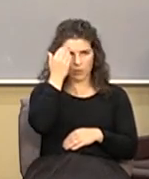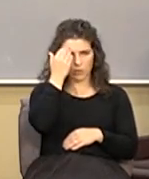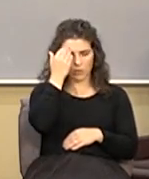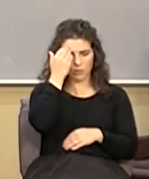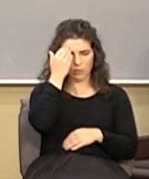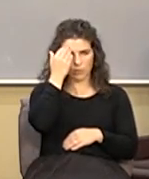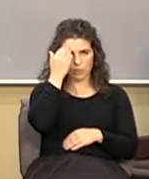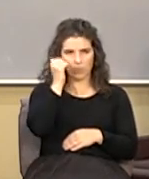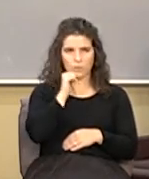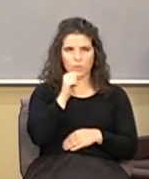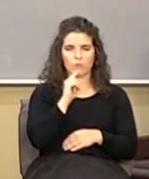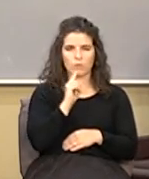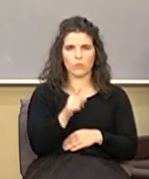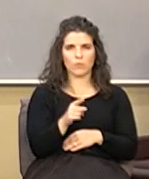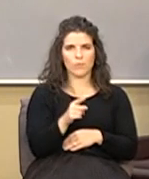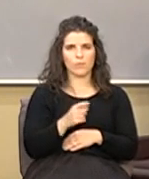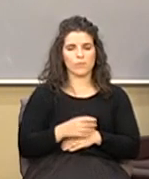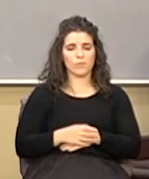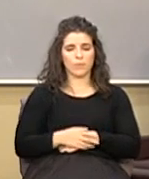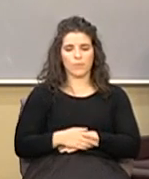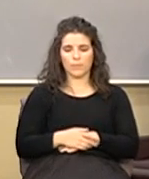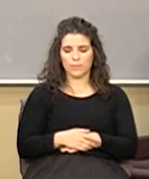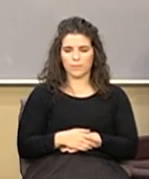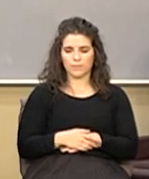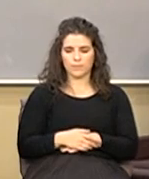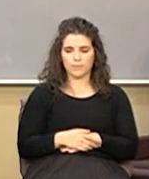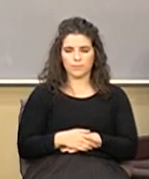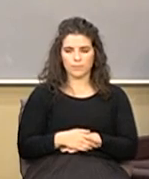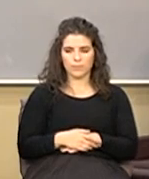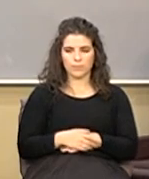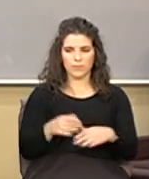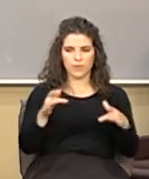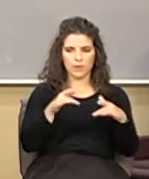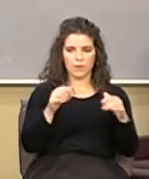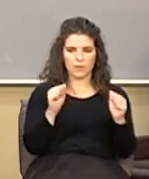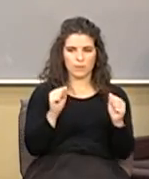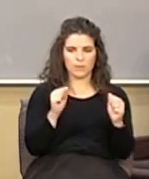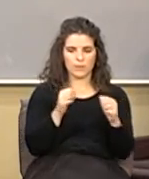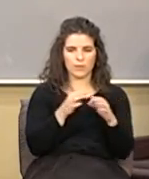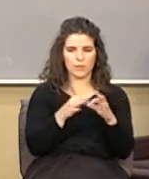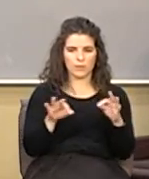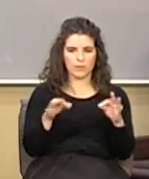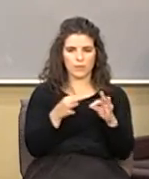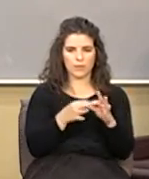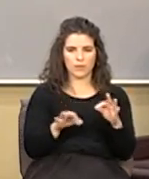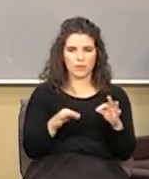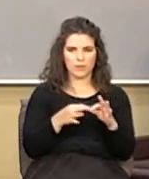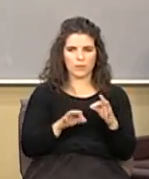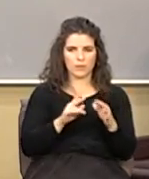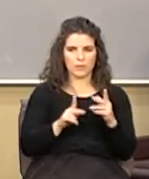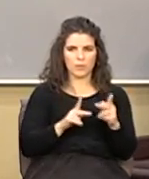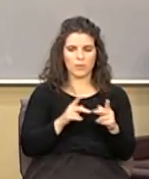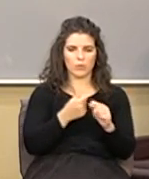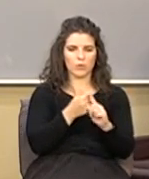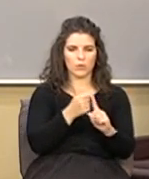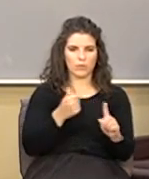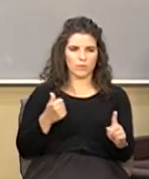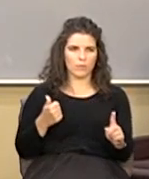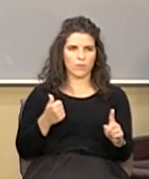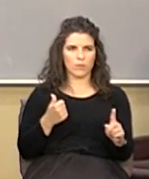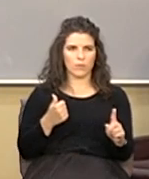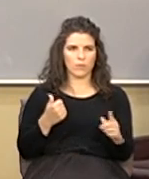that it isn't true that's just those empty platitudes that people who are trying to avoid